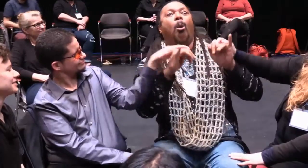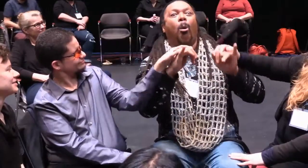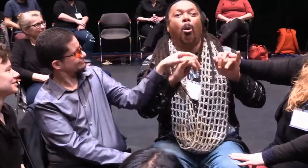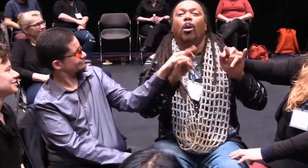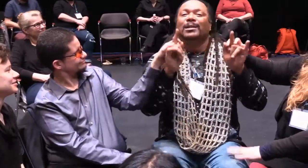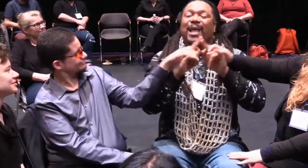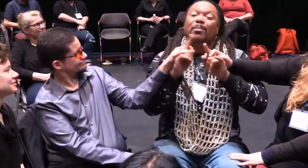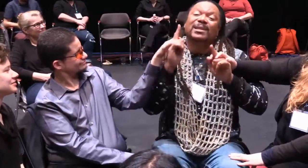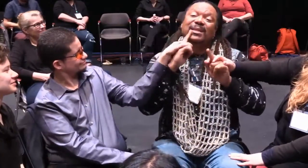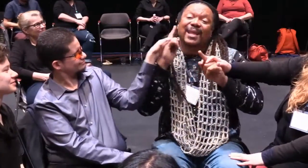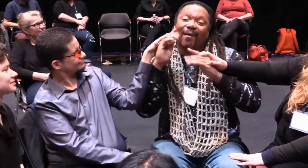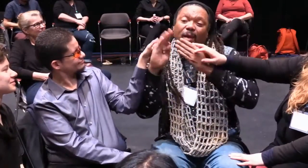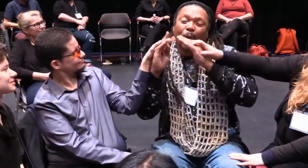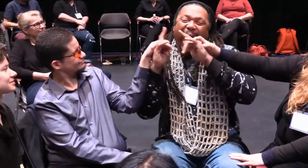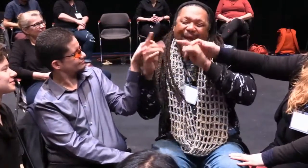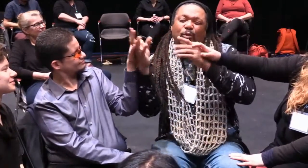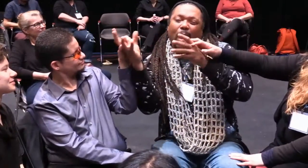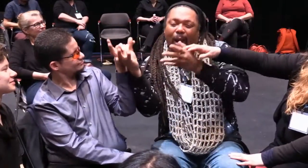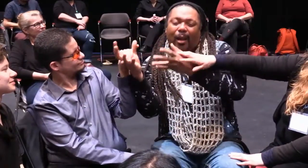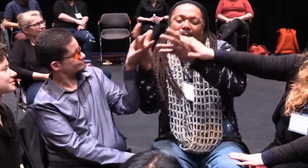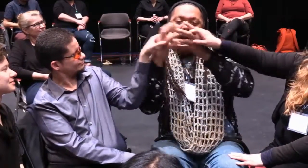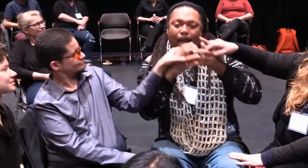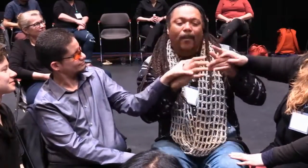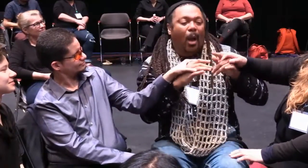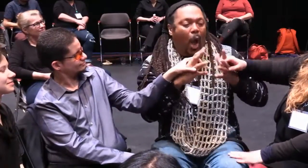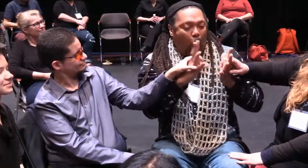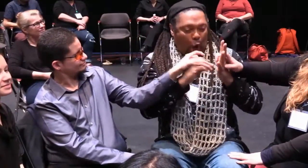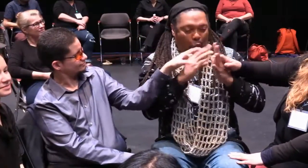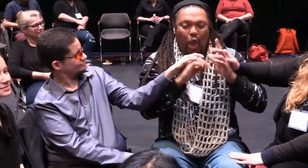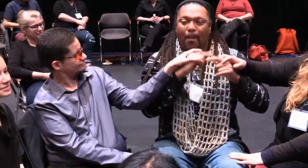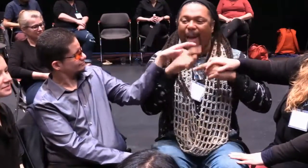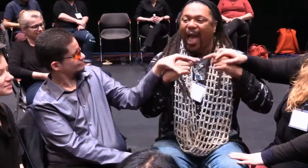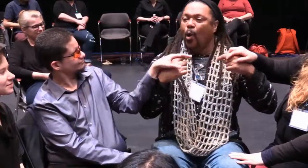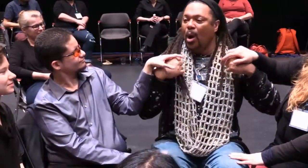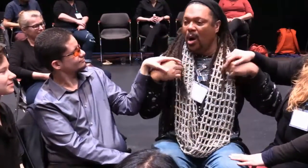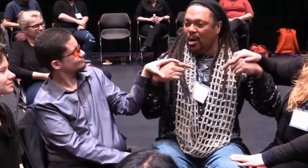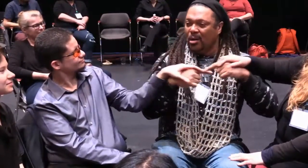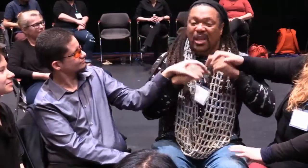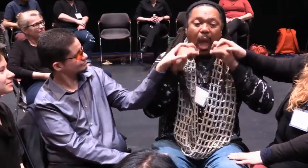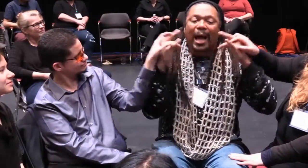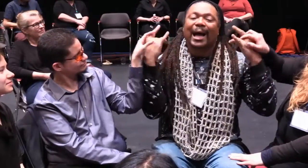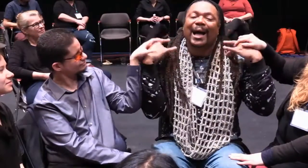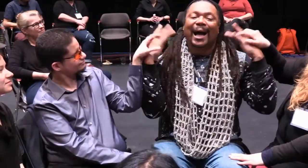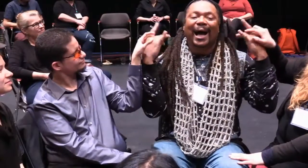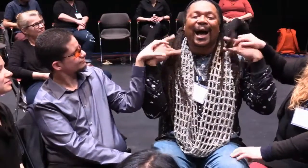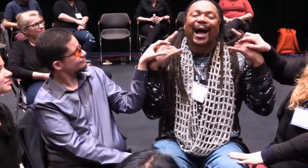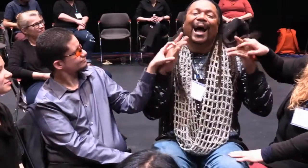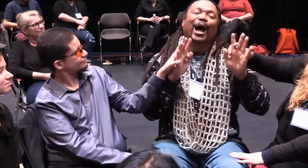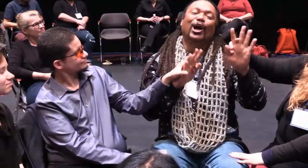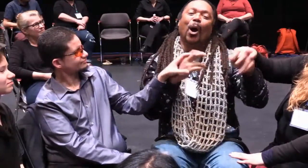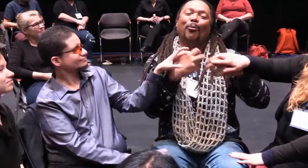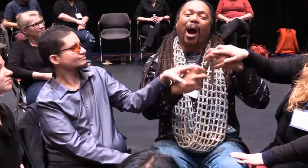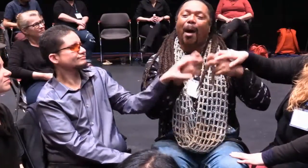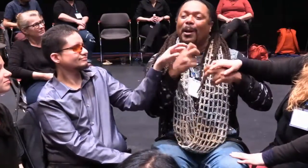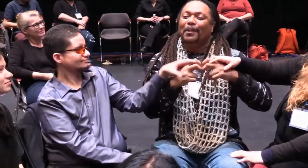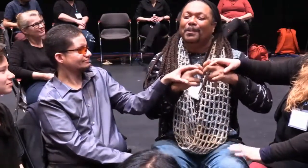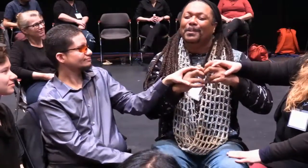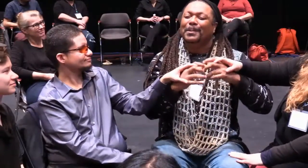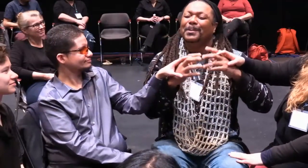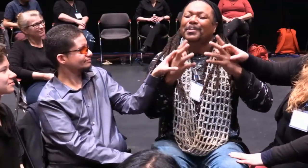get out of our bubbles and be present in certain spaces. And that includes within our deaf community that also needs to learn about our